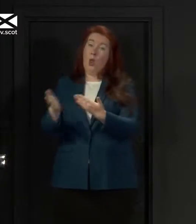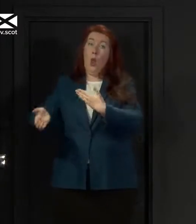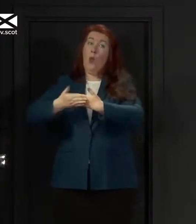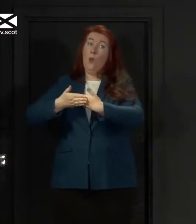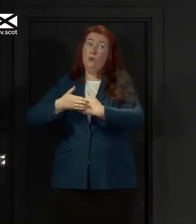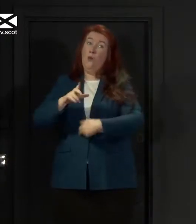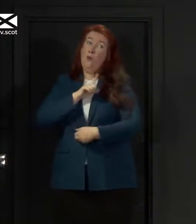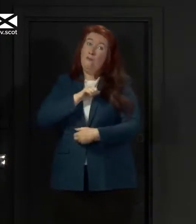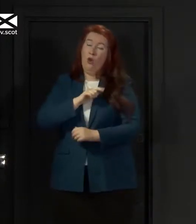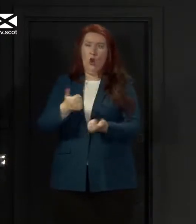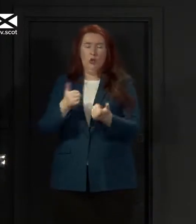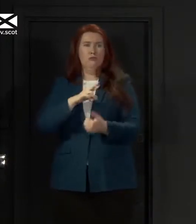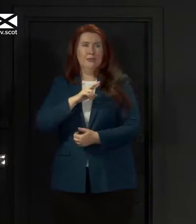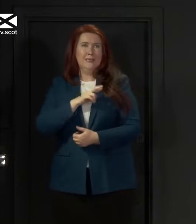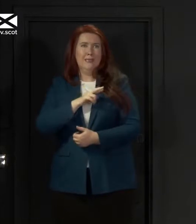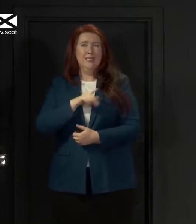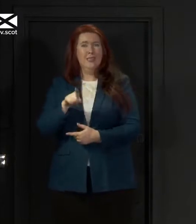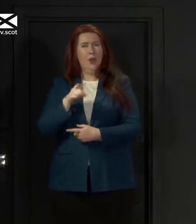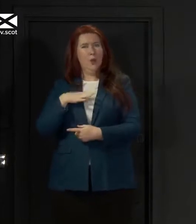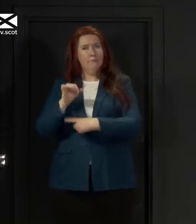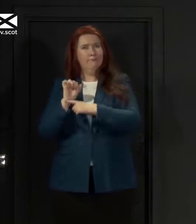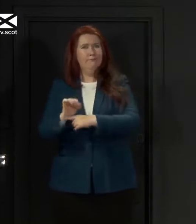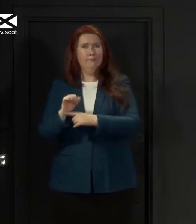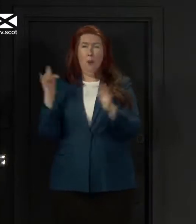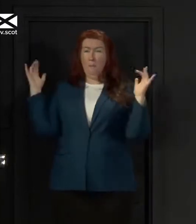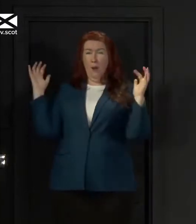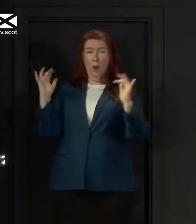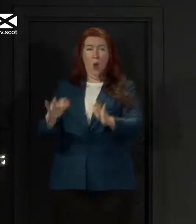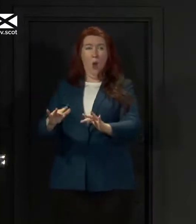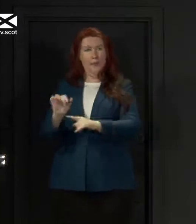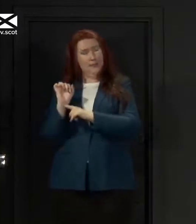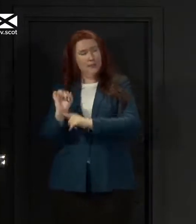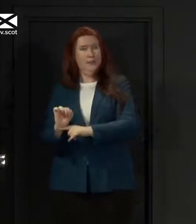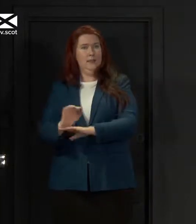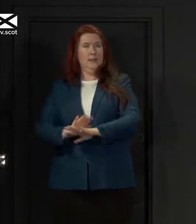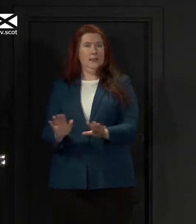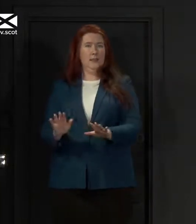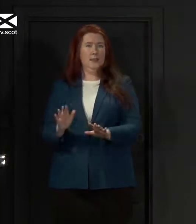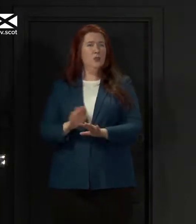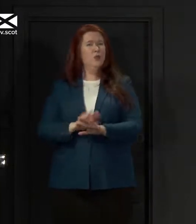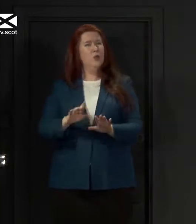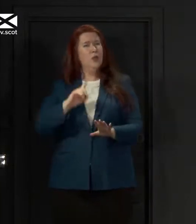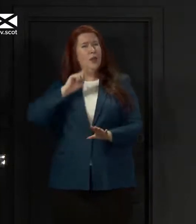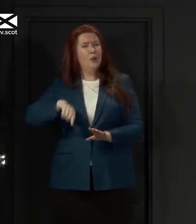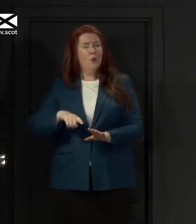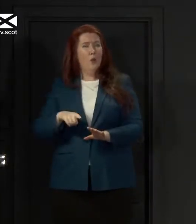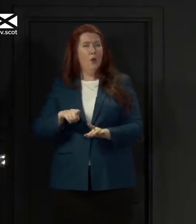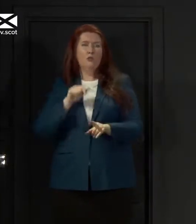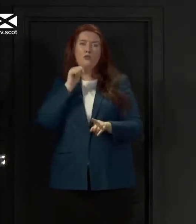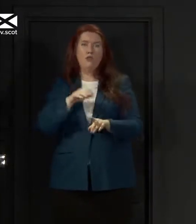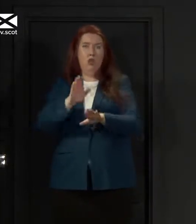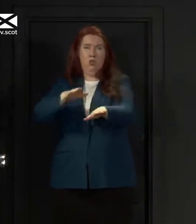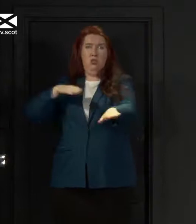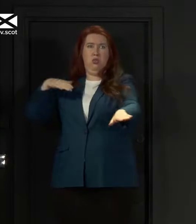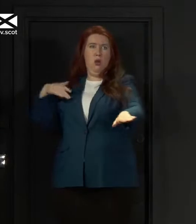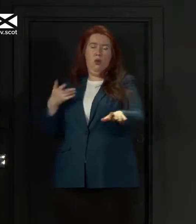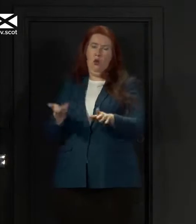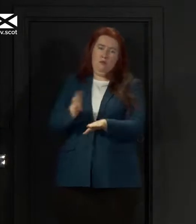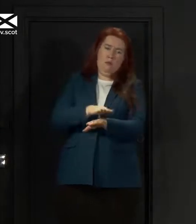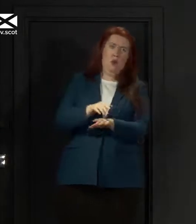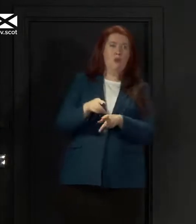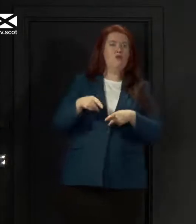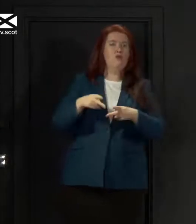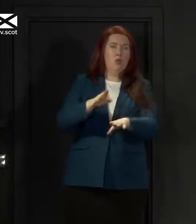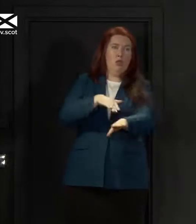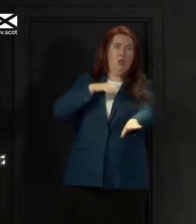a reason, to stop crowding. So please don't ignore that. Don't park on verges or at the side of the road as an alternative.